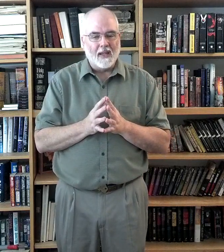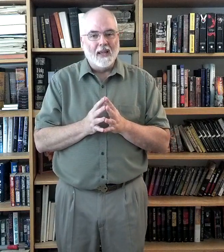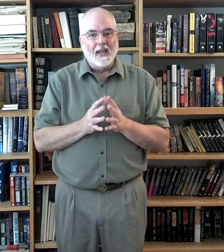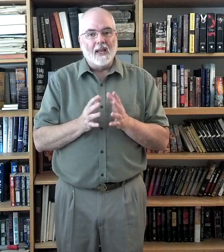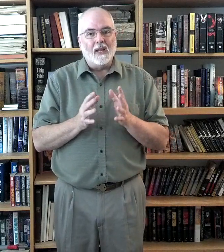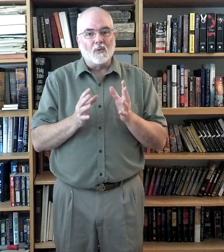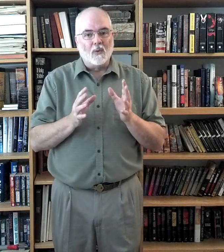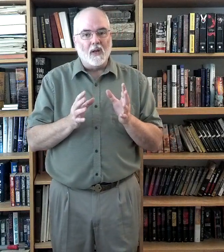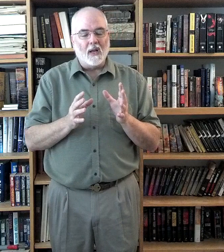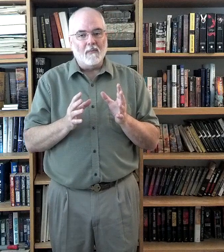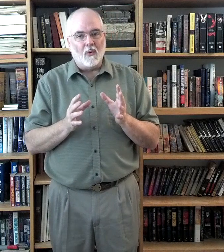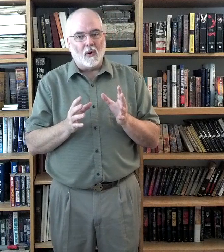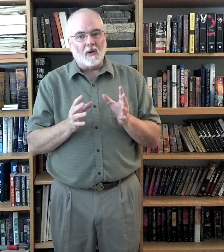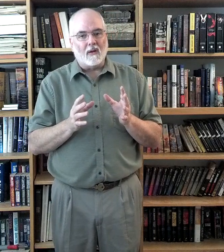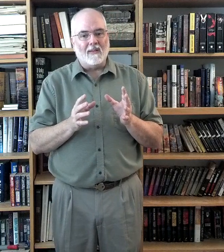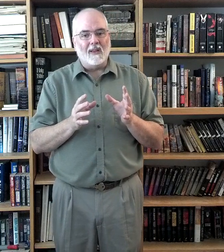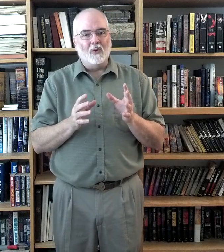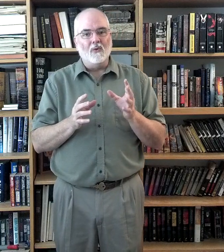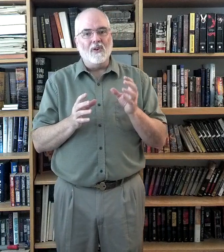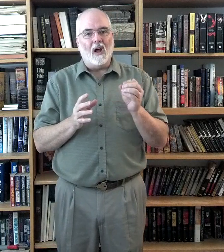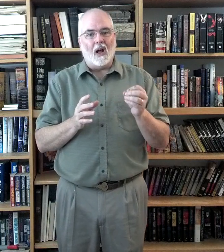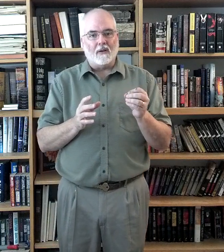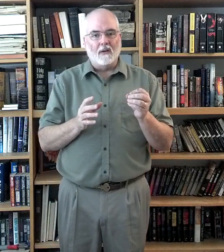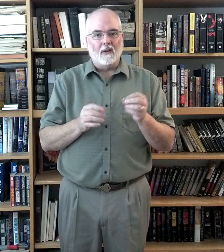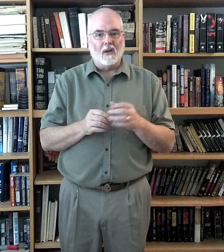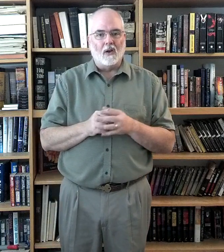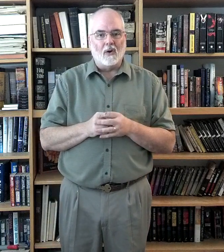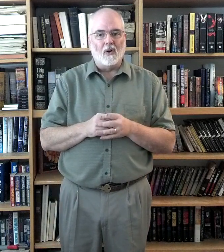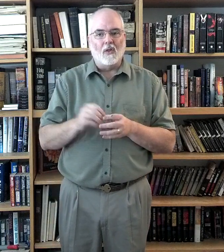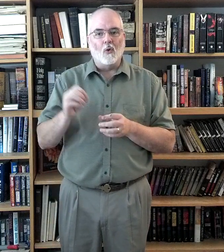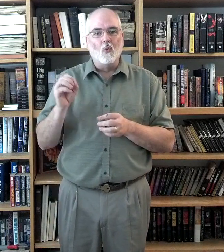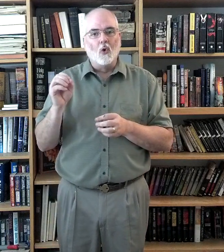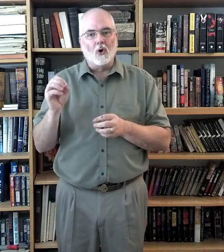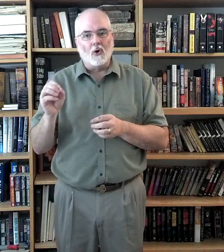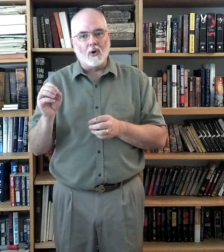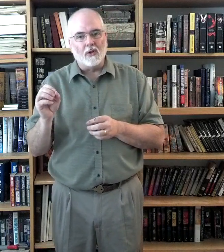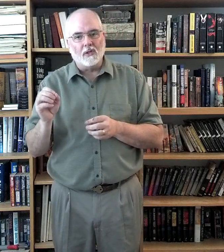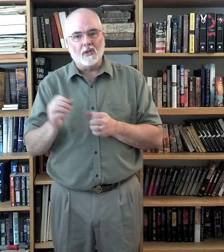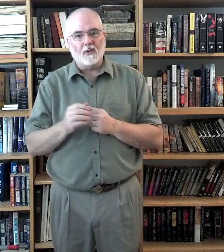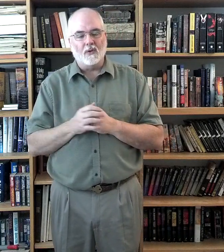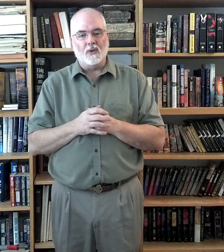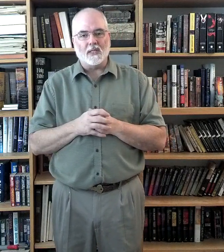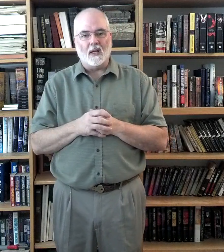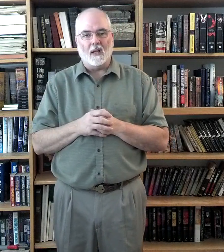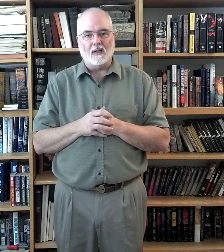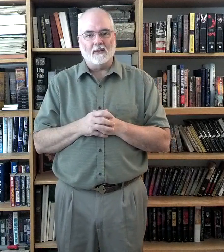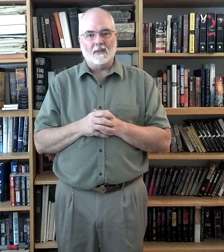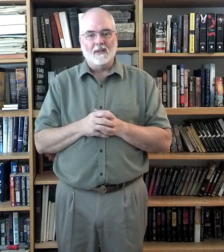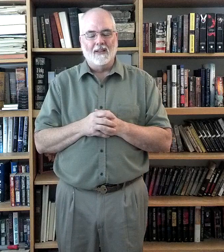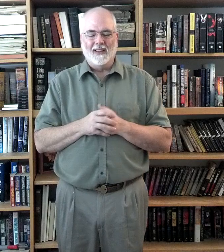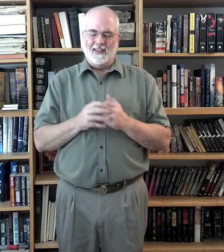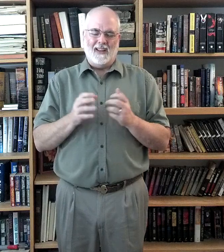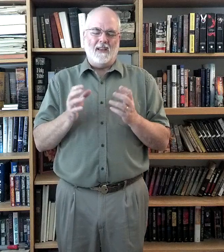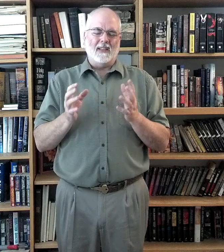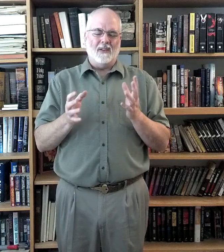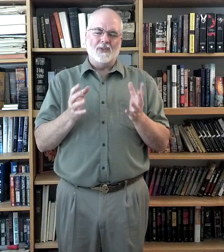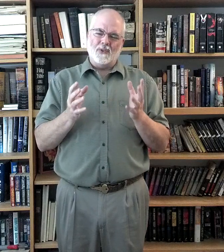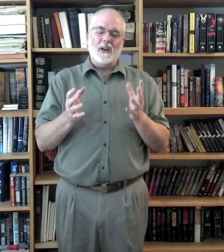It's really important that you not learn the words to the signs. That sounds strange